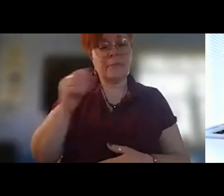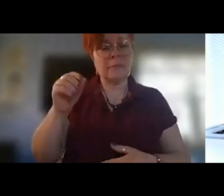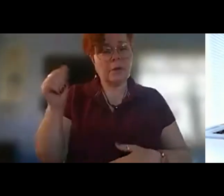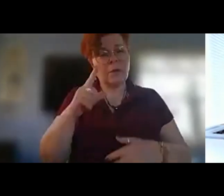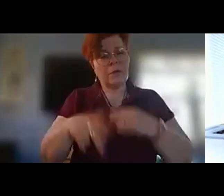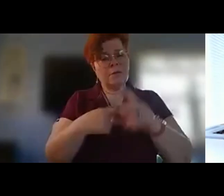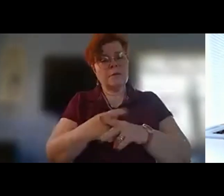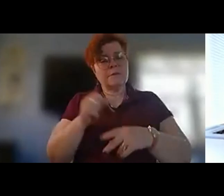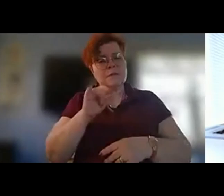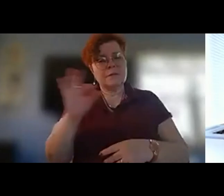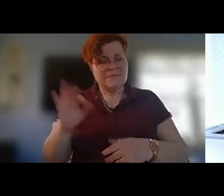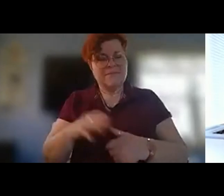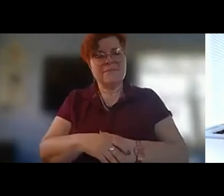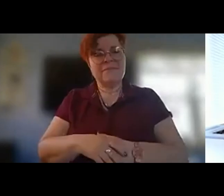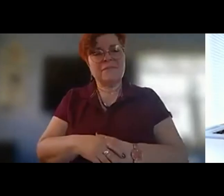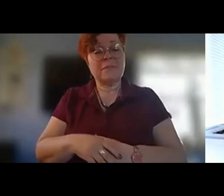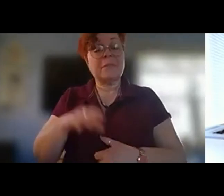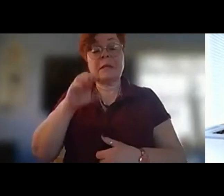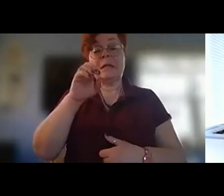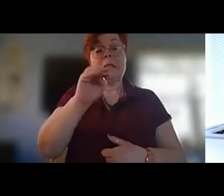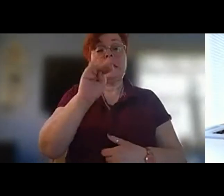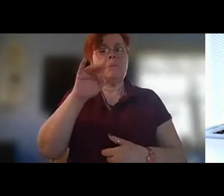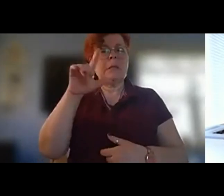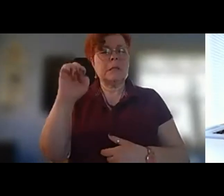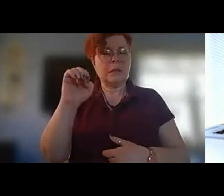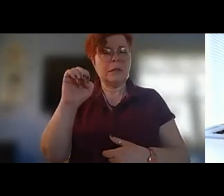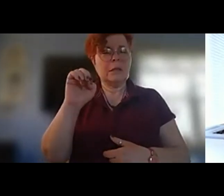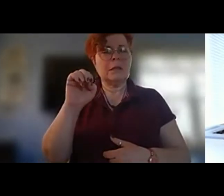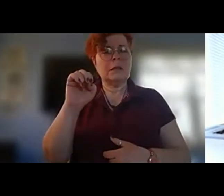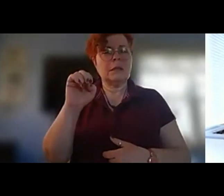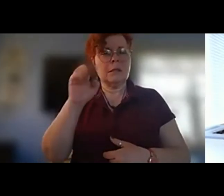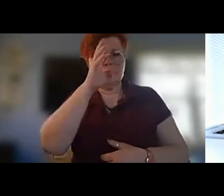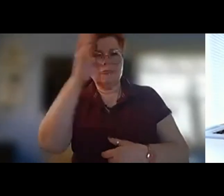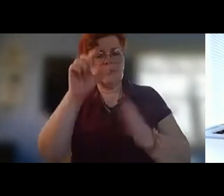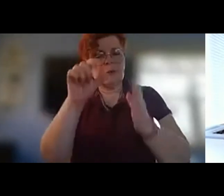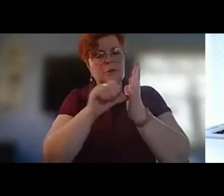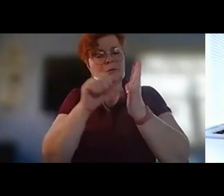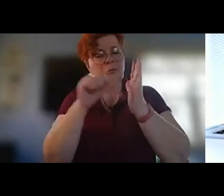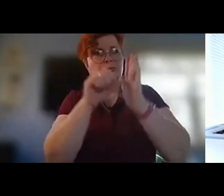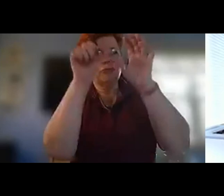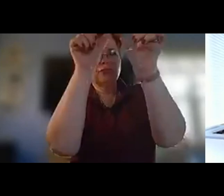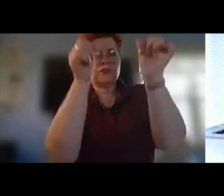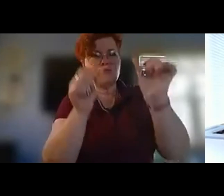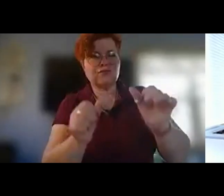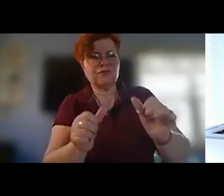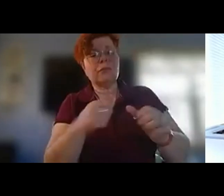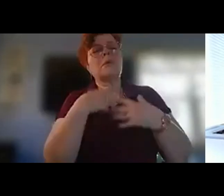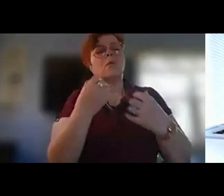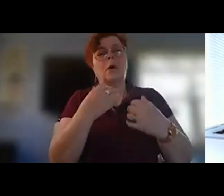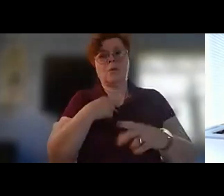emil created a sculpture and he wanted words from me and